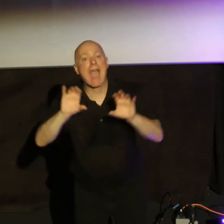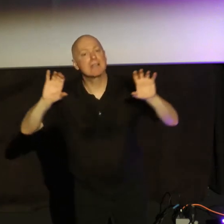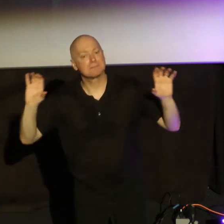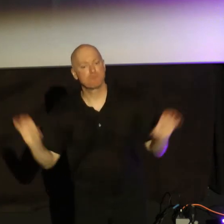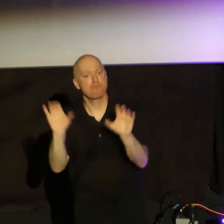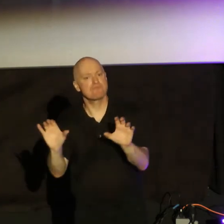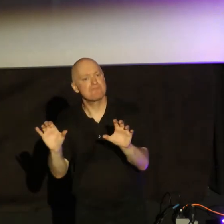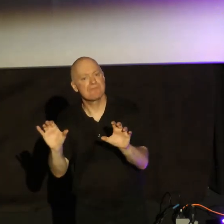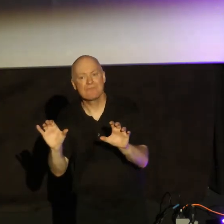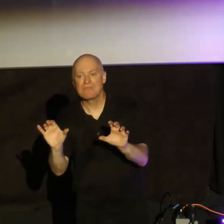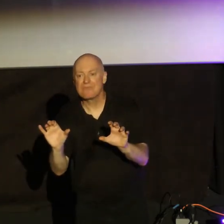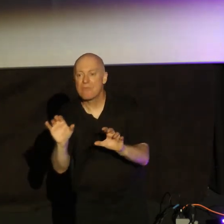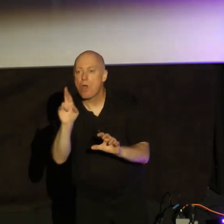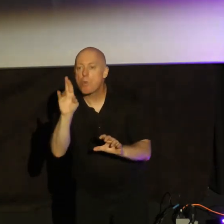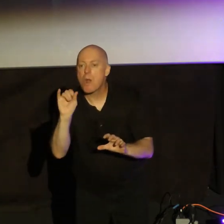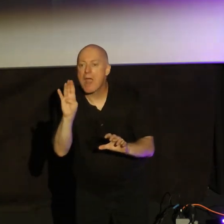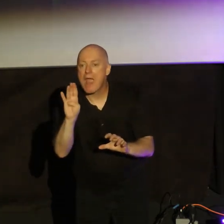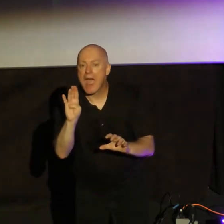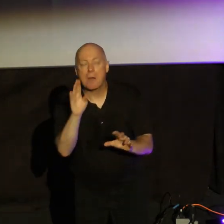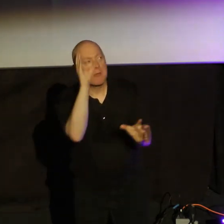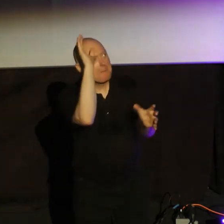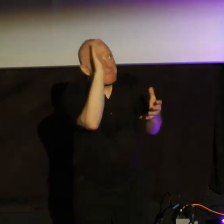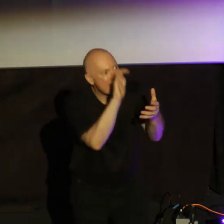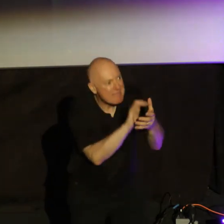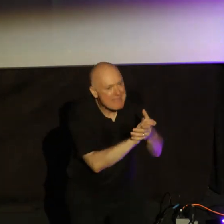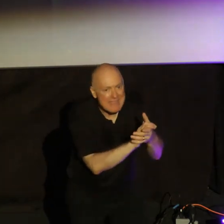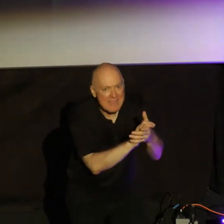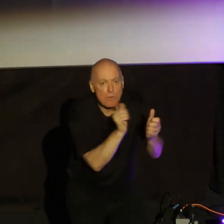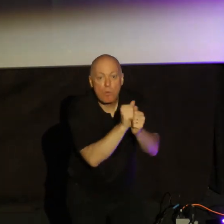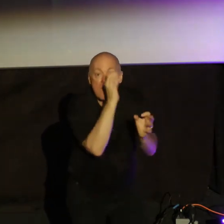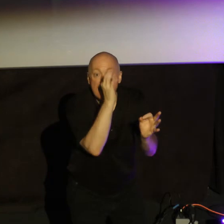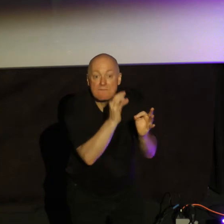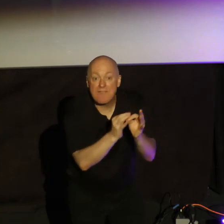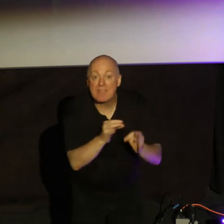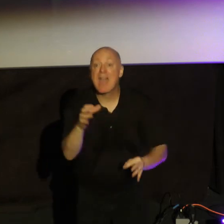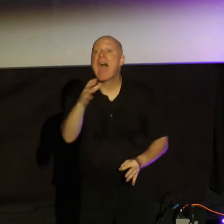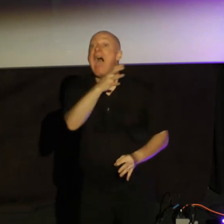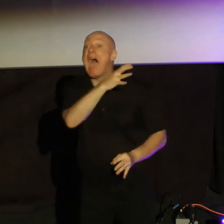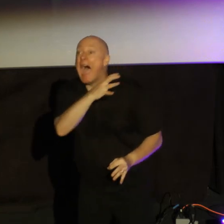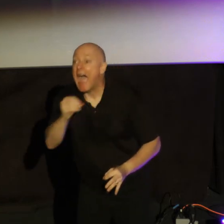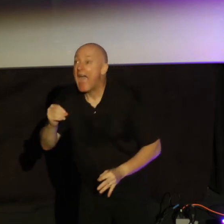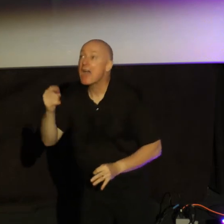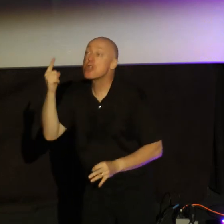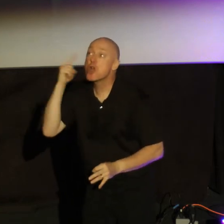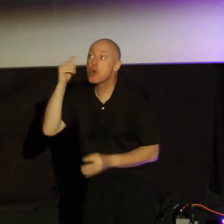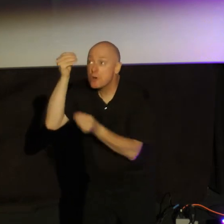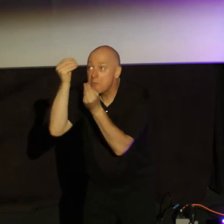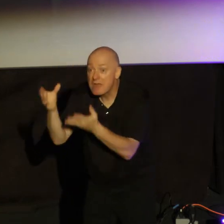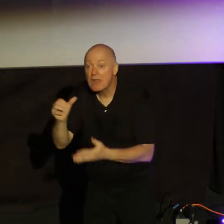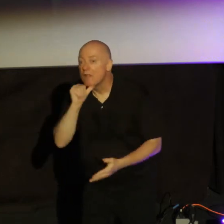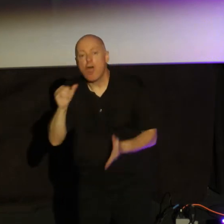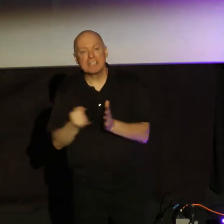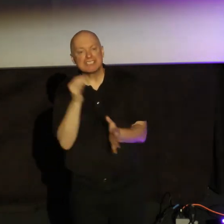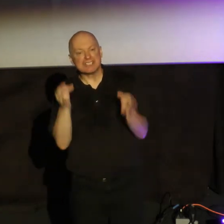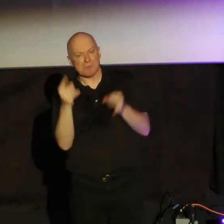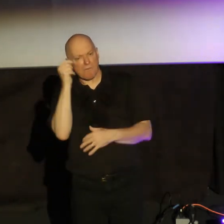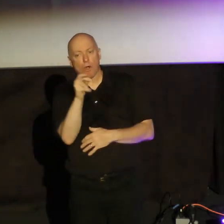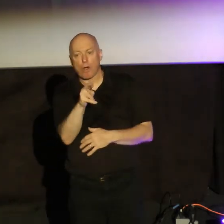Only Rahab believed with faith and heard a message that wasn't just judgment for her. It was a message of